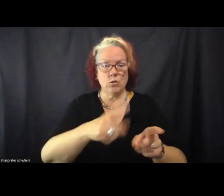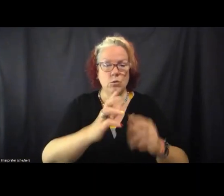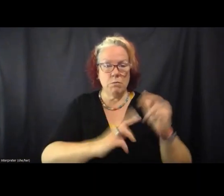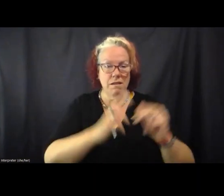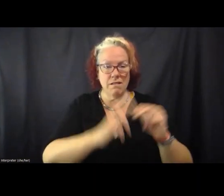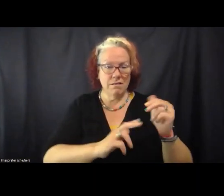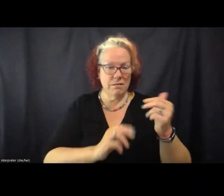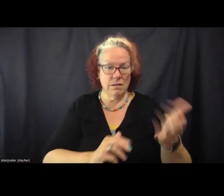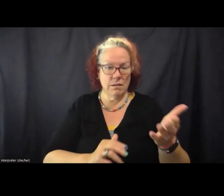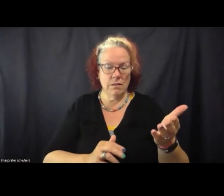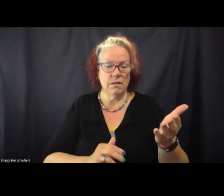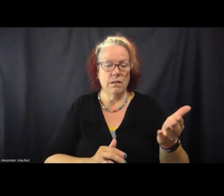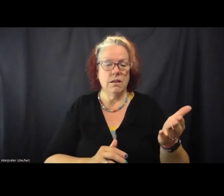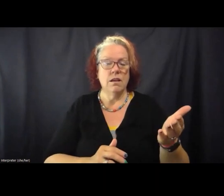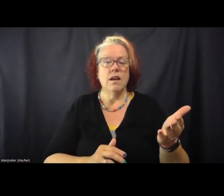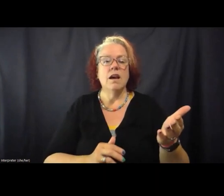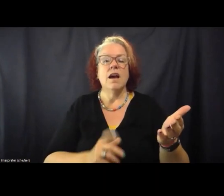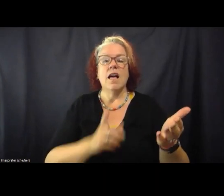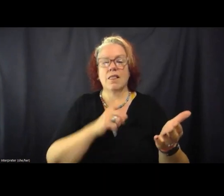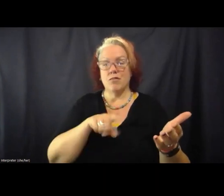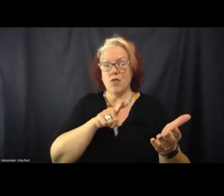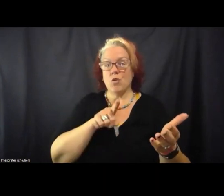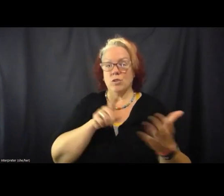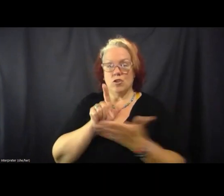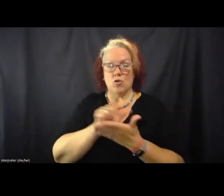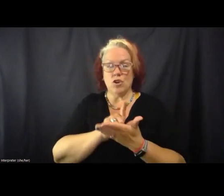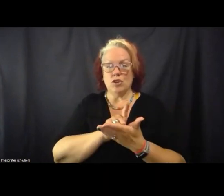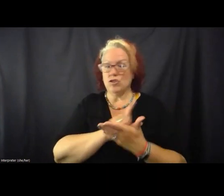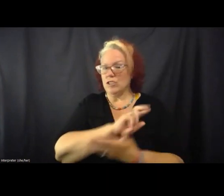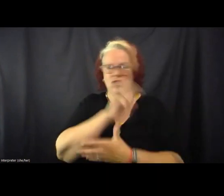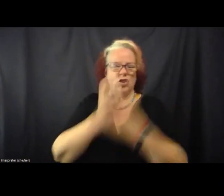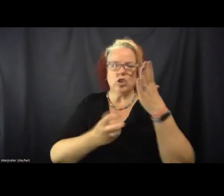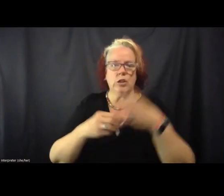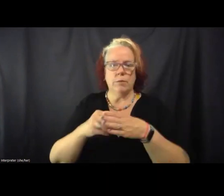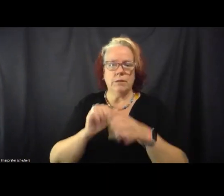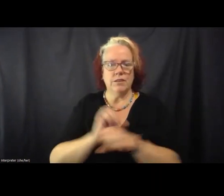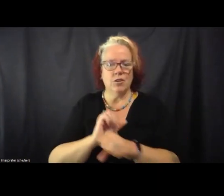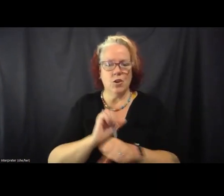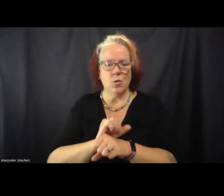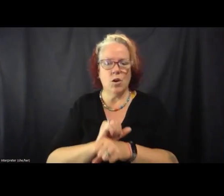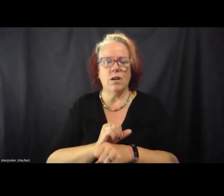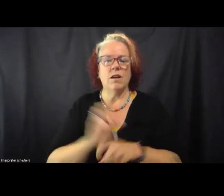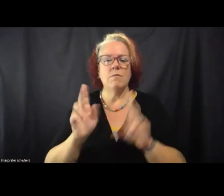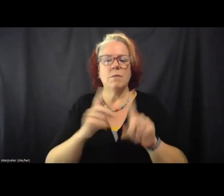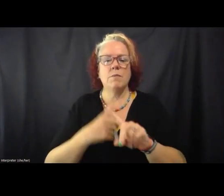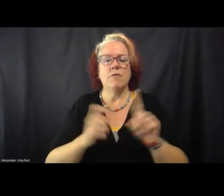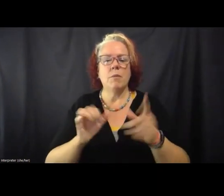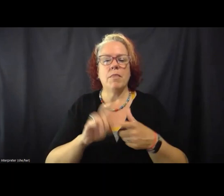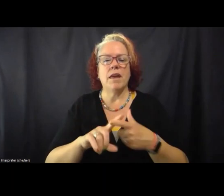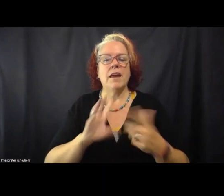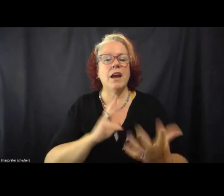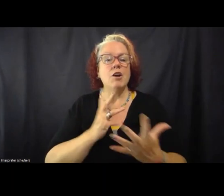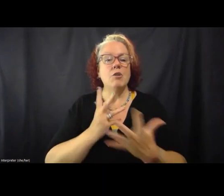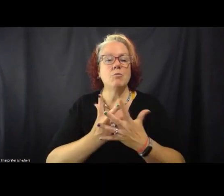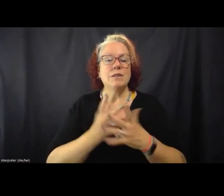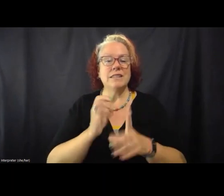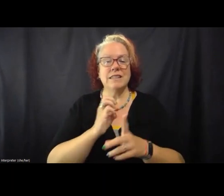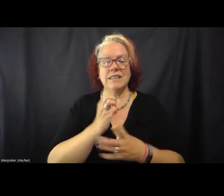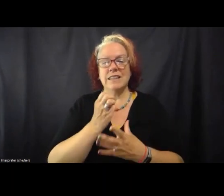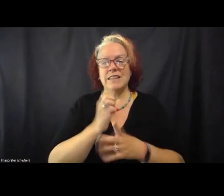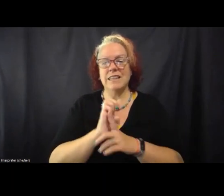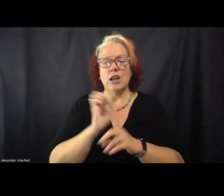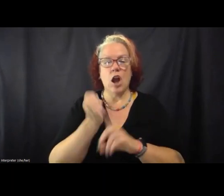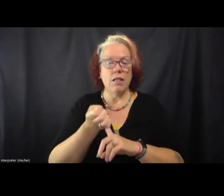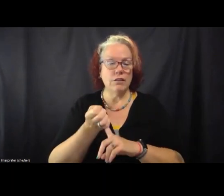really jumped into their work. These are folks from groups like the Prison Ecology Project and Fight